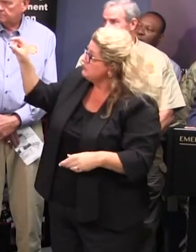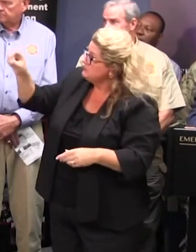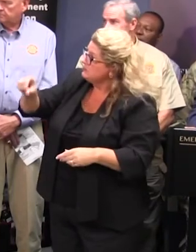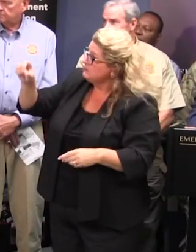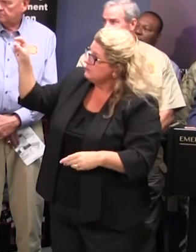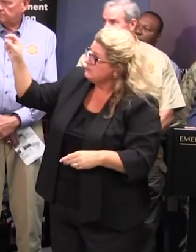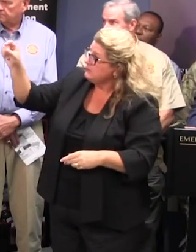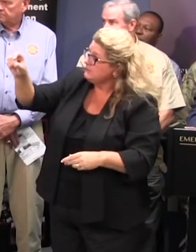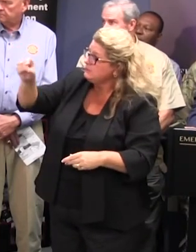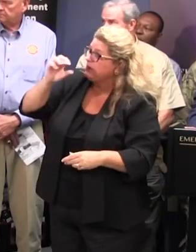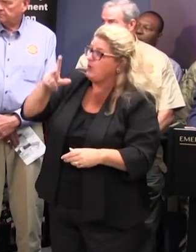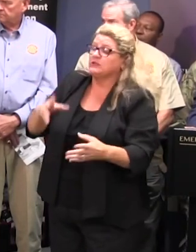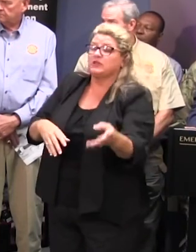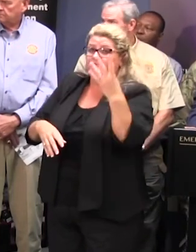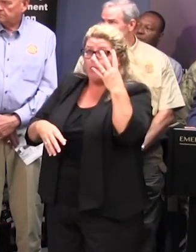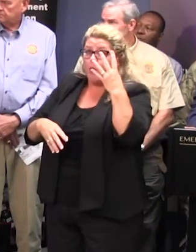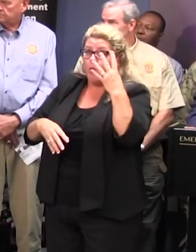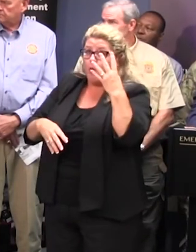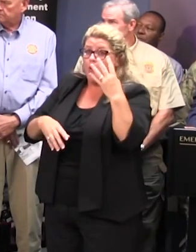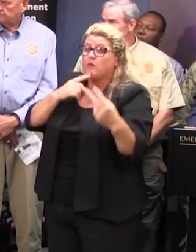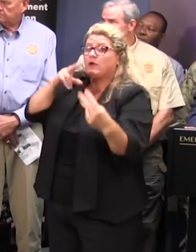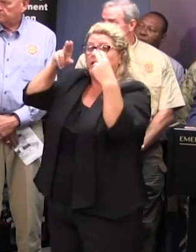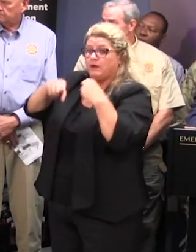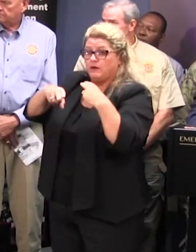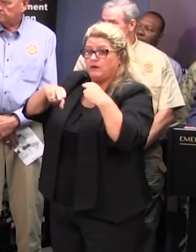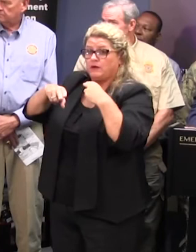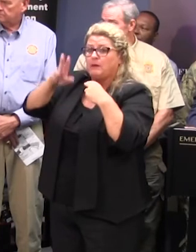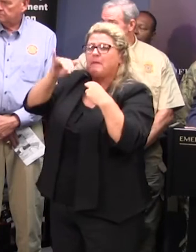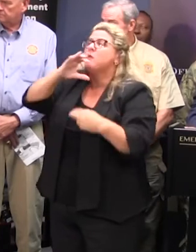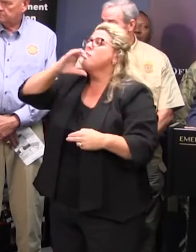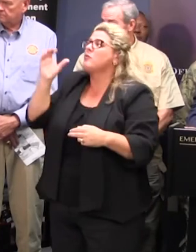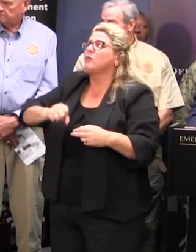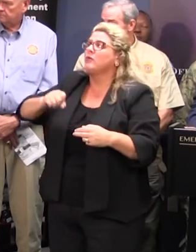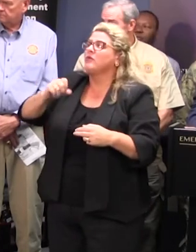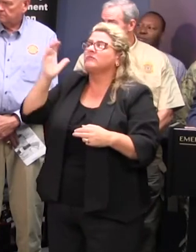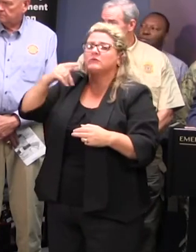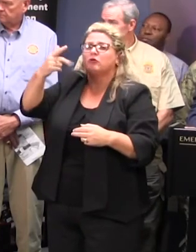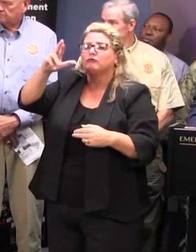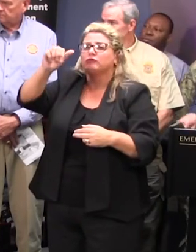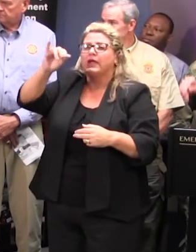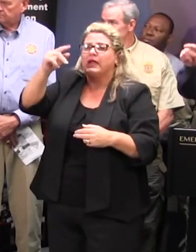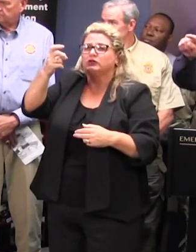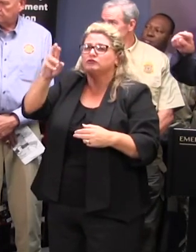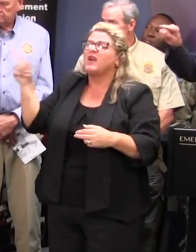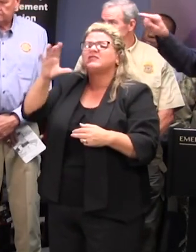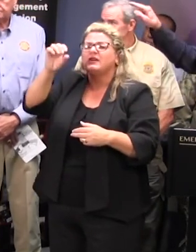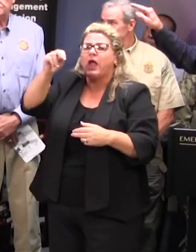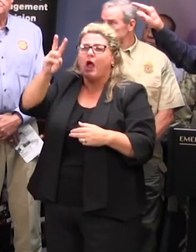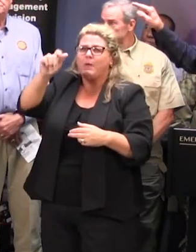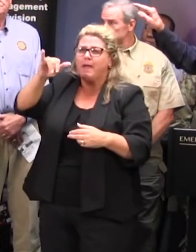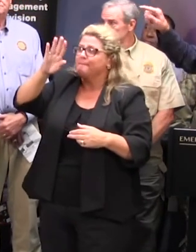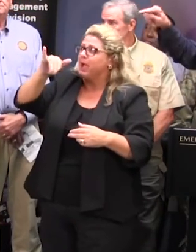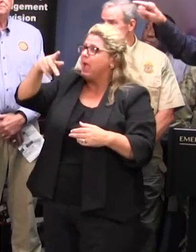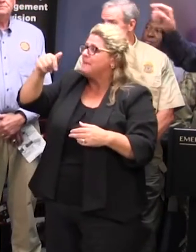the two there's a four-lane road going by the old granger plant from conway this is the conway bypass headed